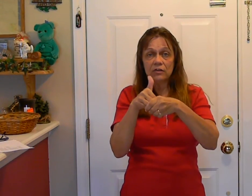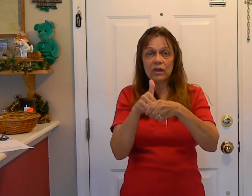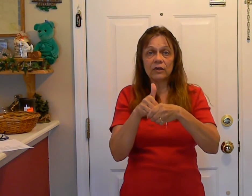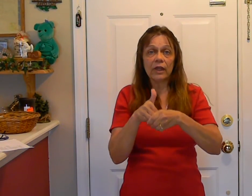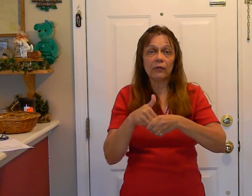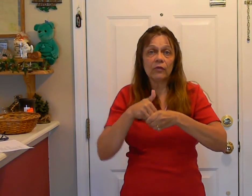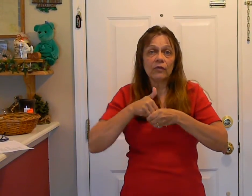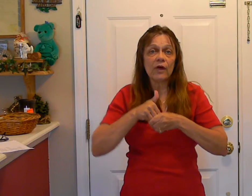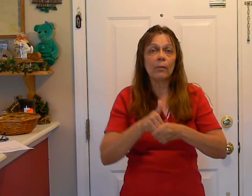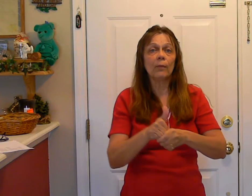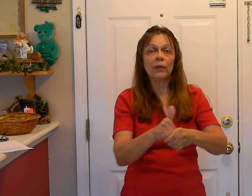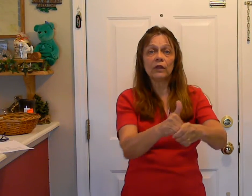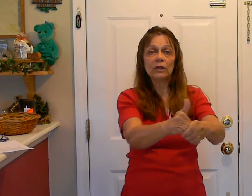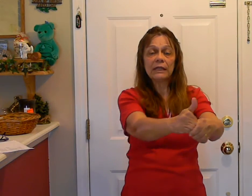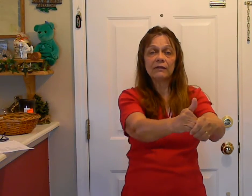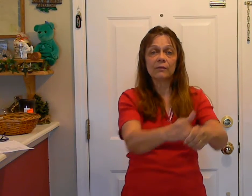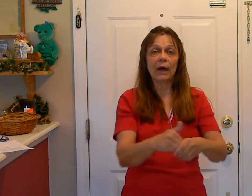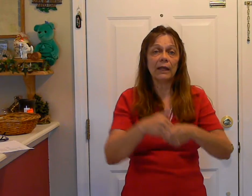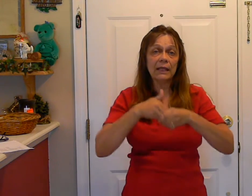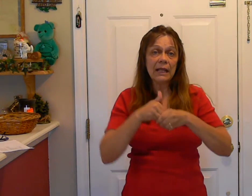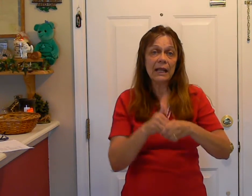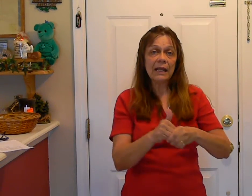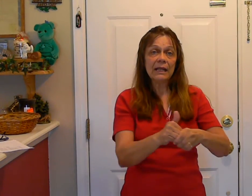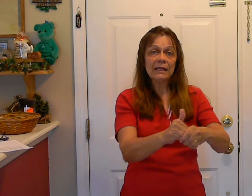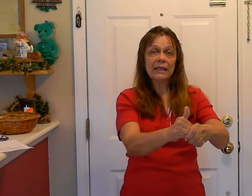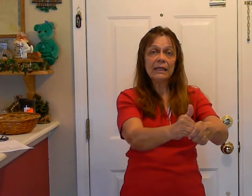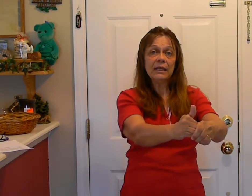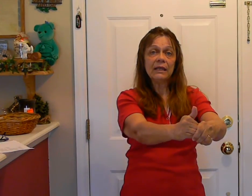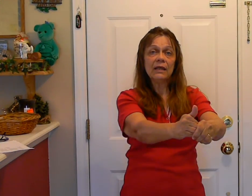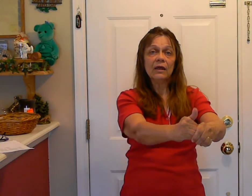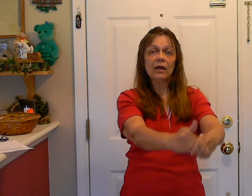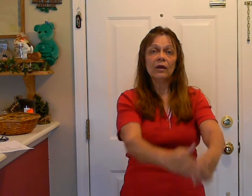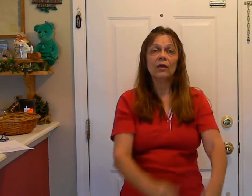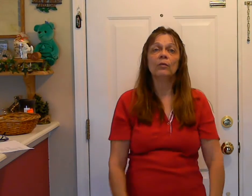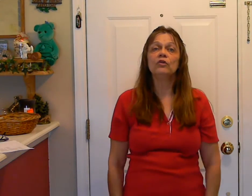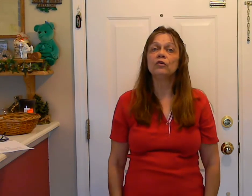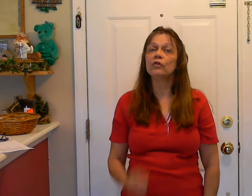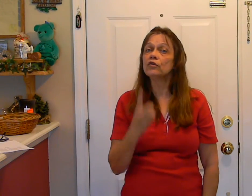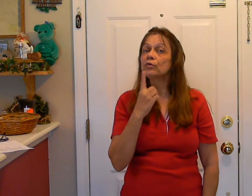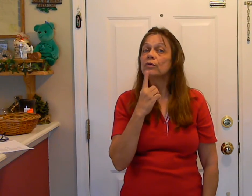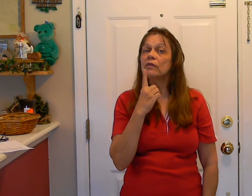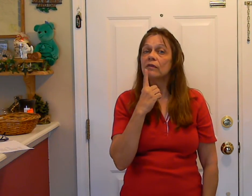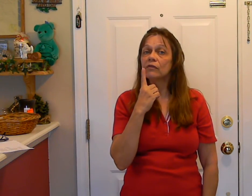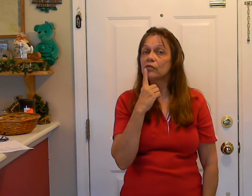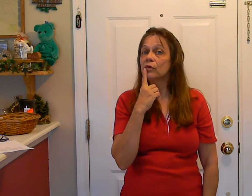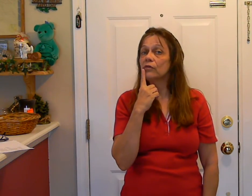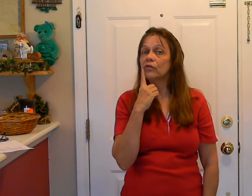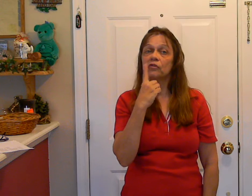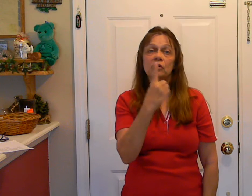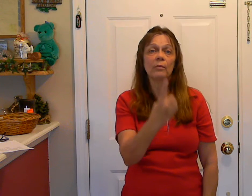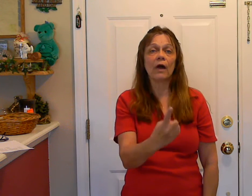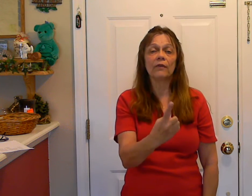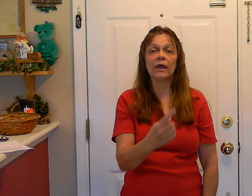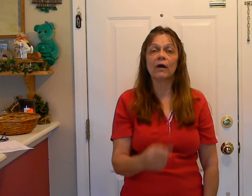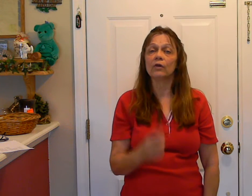You take your hand with your thumb up like you're leading somebody. Lead me to the truth. And this is truth. It's to your mouth and out.